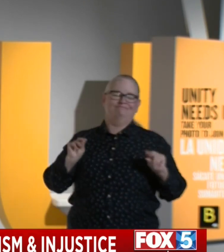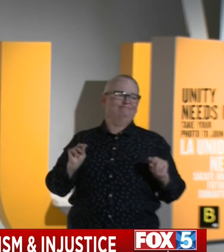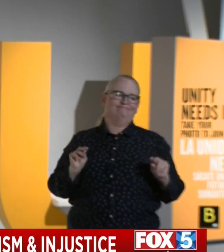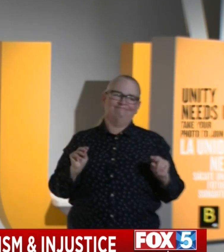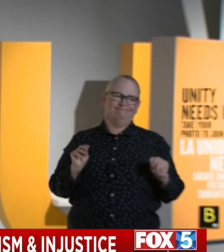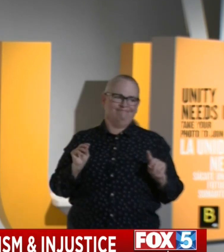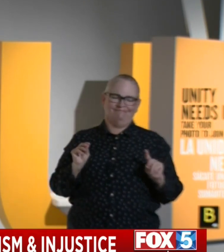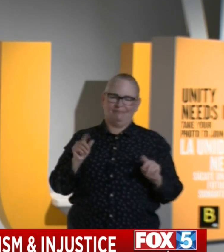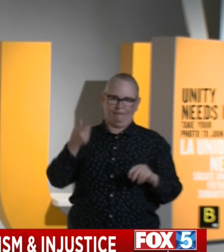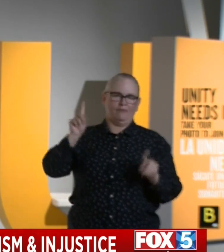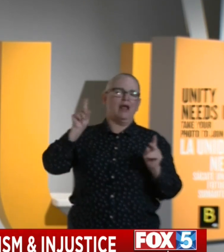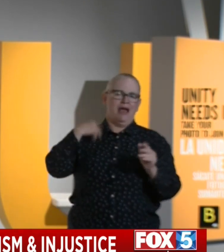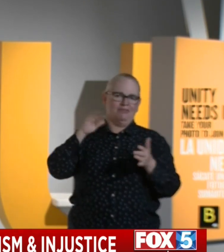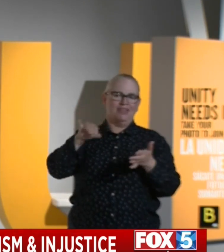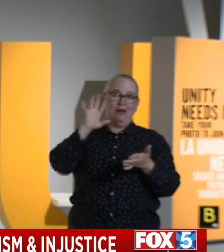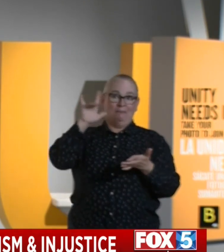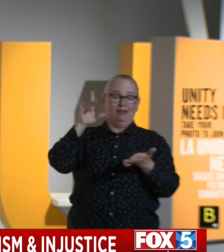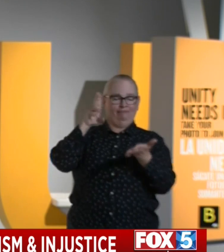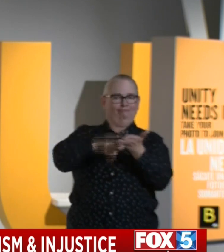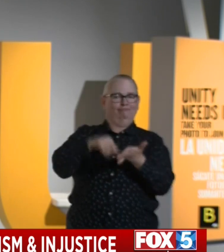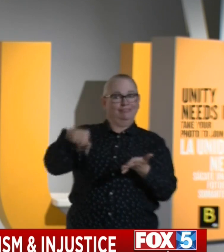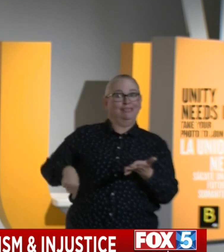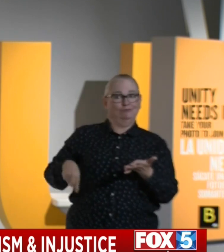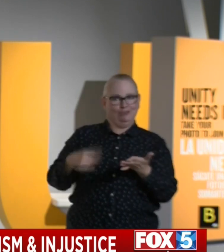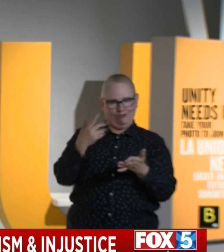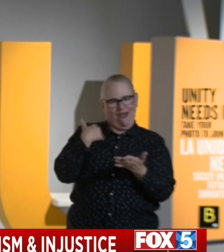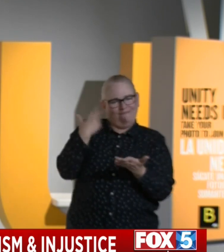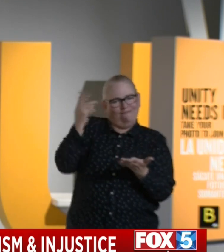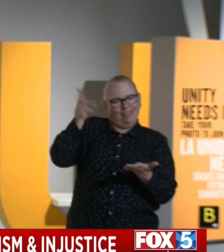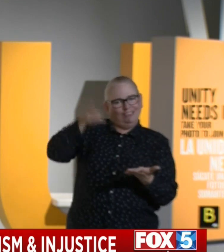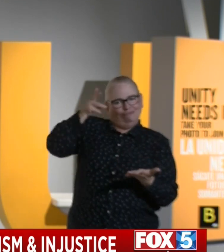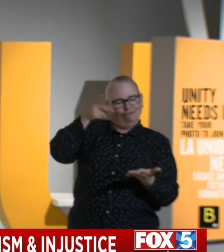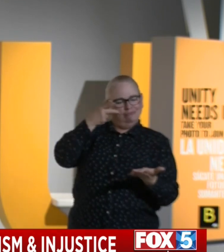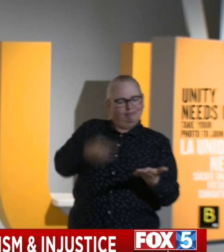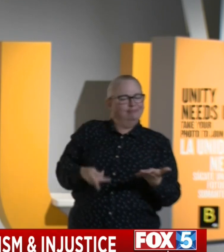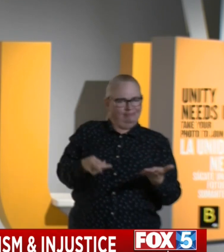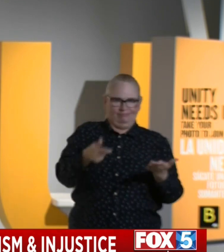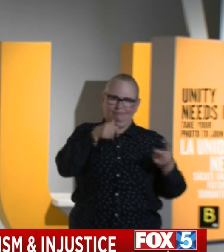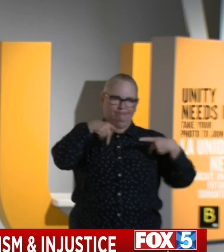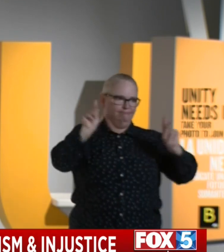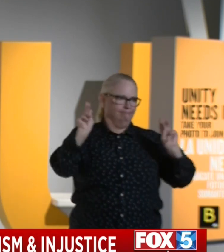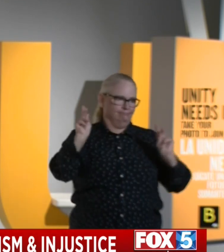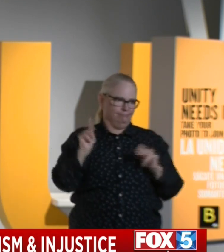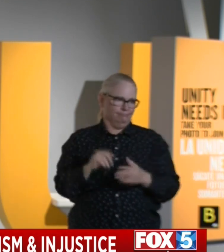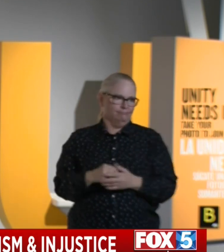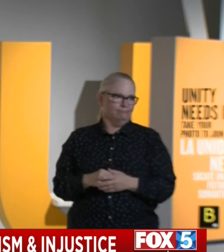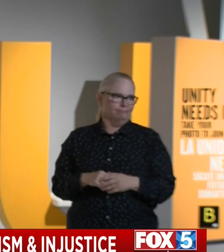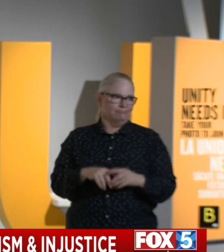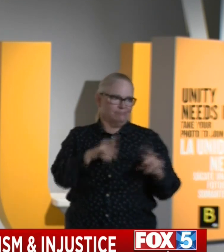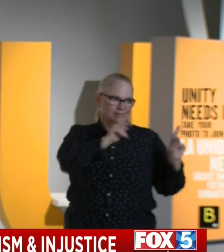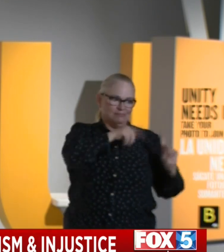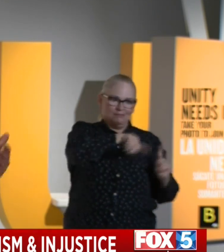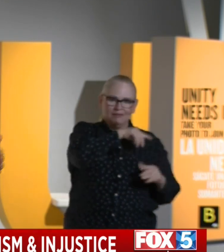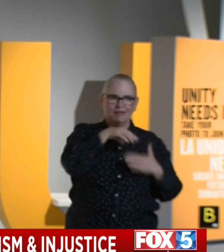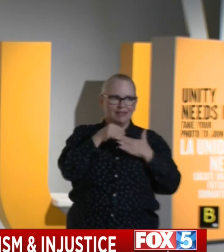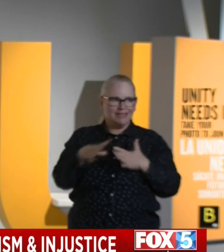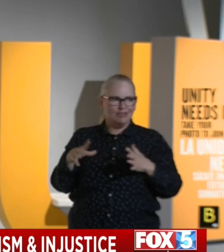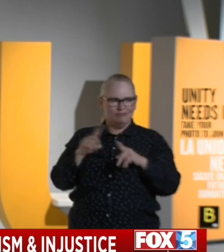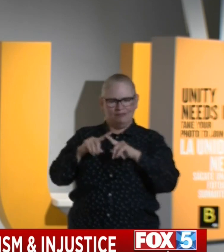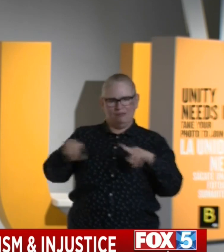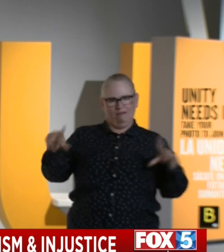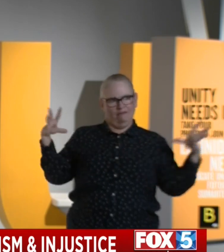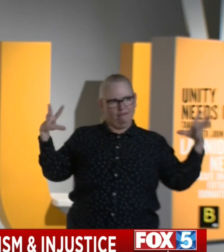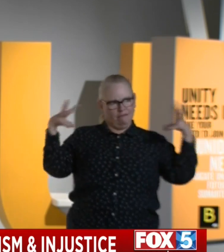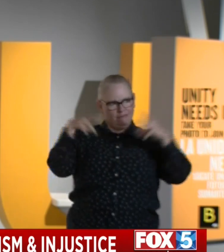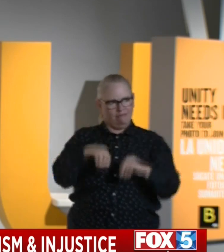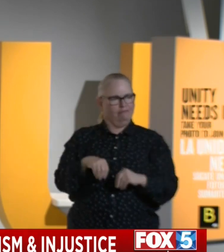They fell short, but assembled were not only elected officials, but leaders of all stripes, people that exercise every